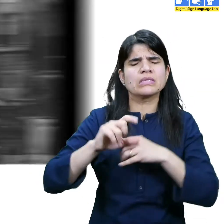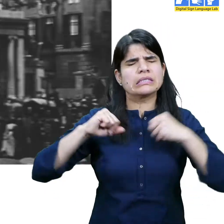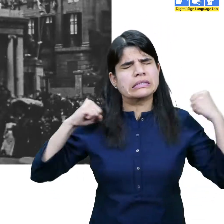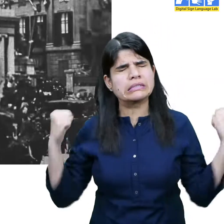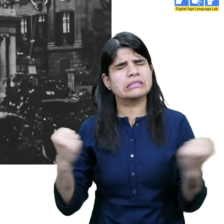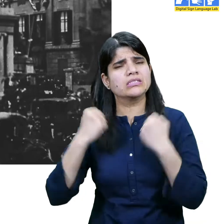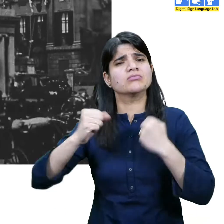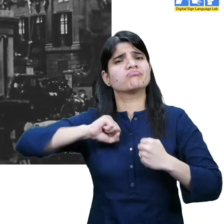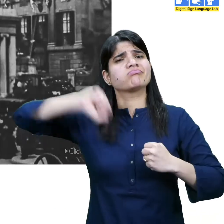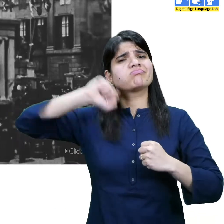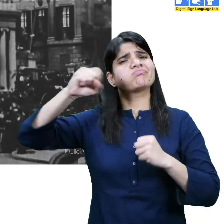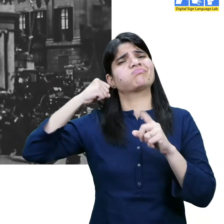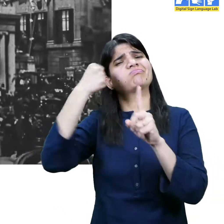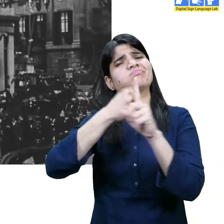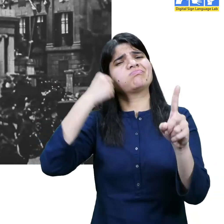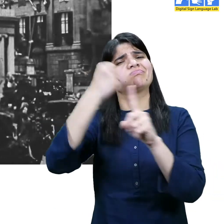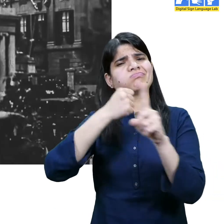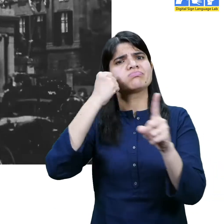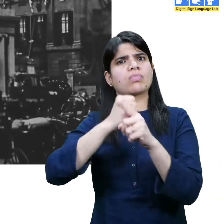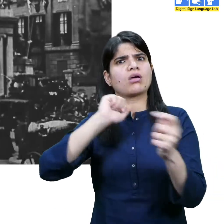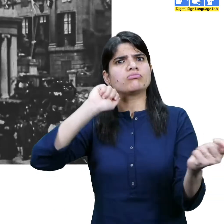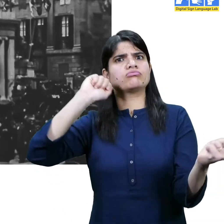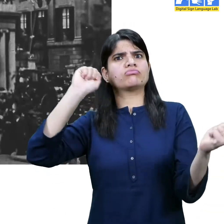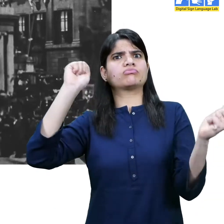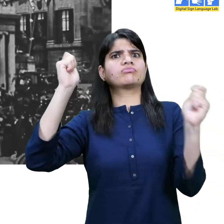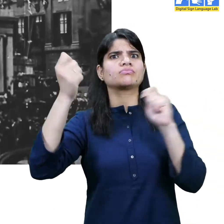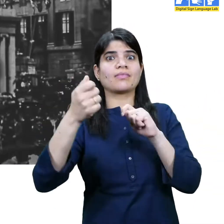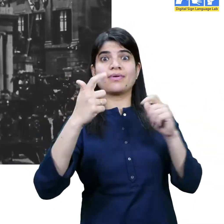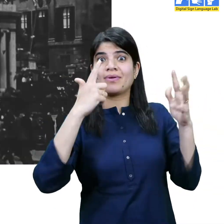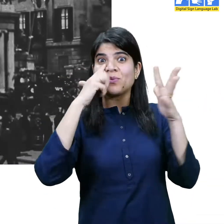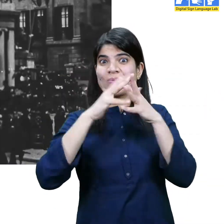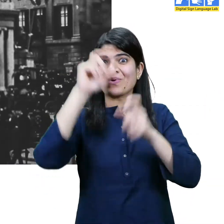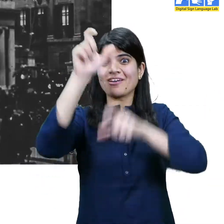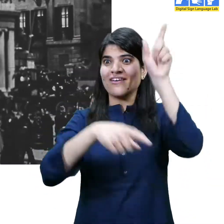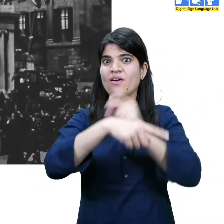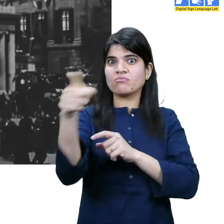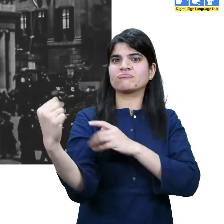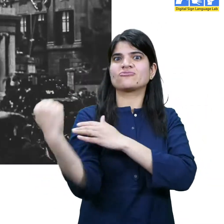for women's rights, freedom and equality.